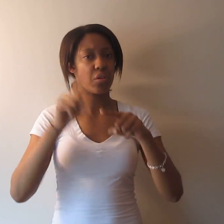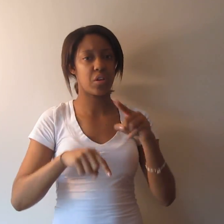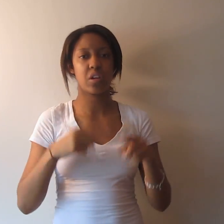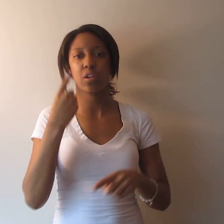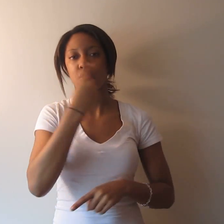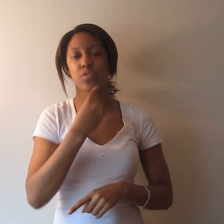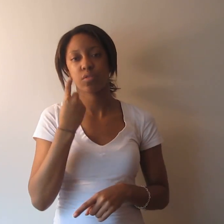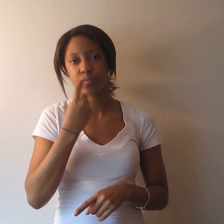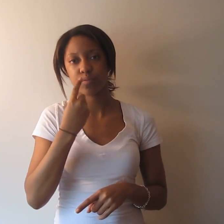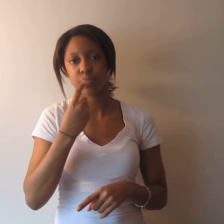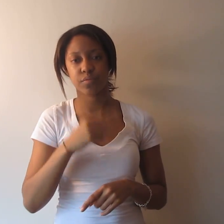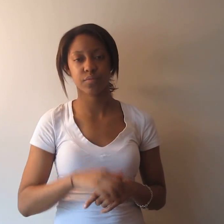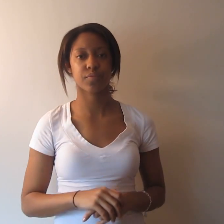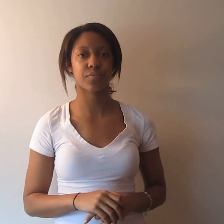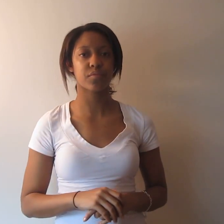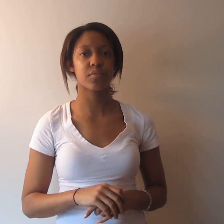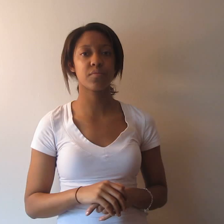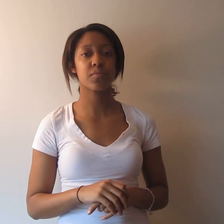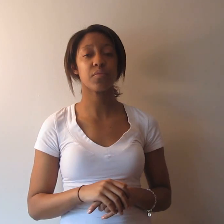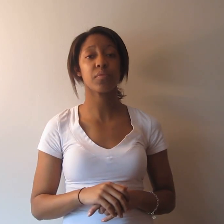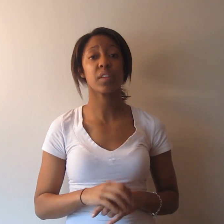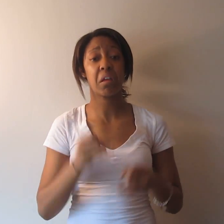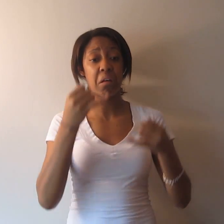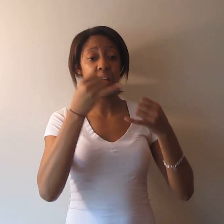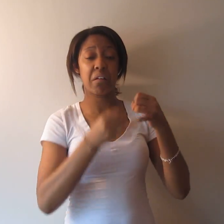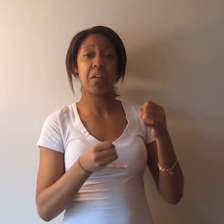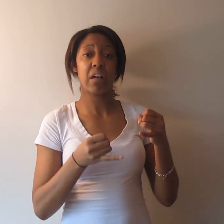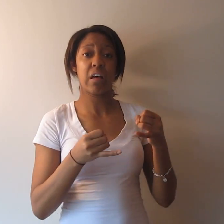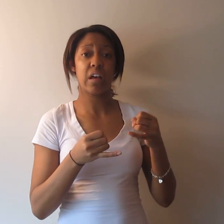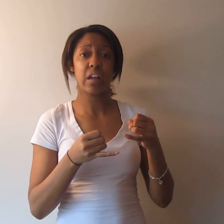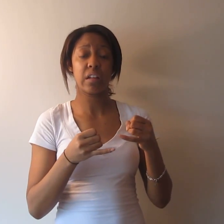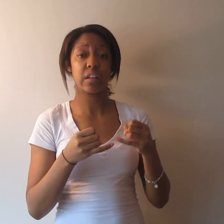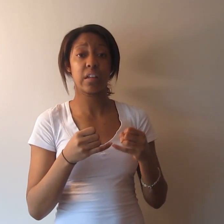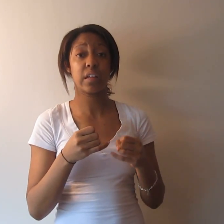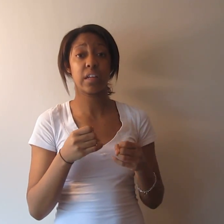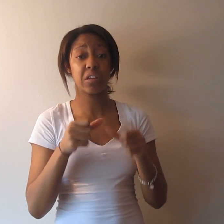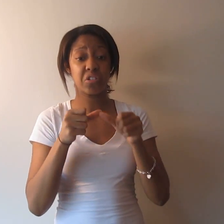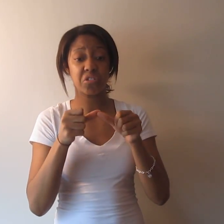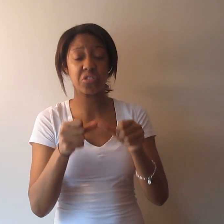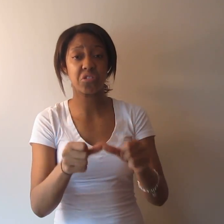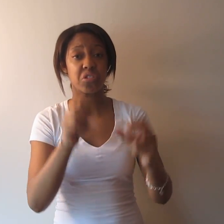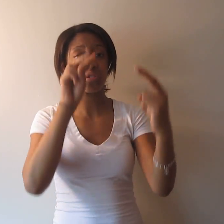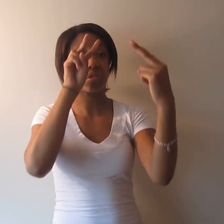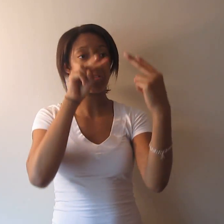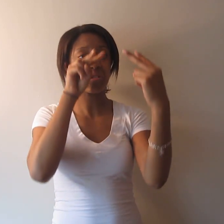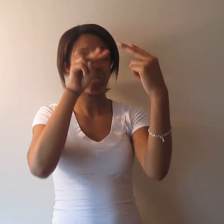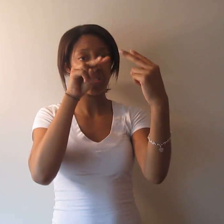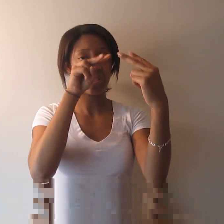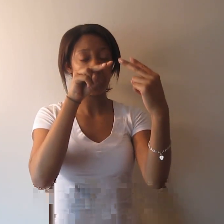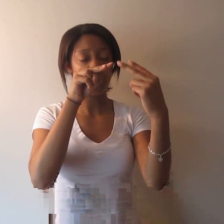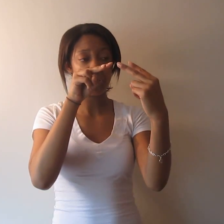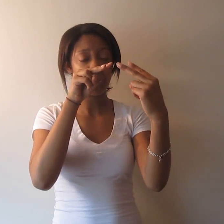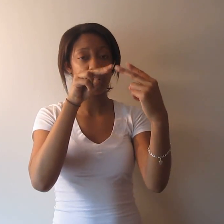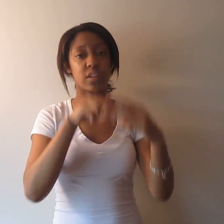And third, maintain eye contact with the individual. don't look around the room as you're speaking, but look directly at the person.